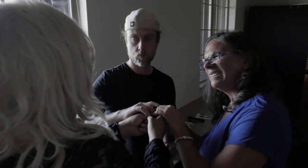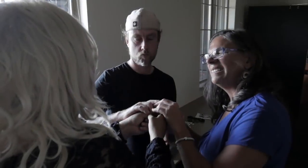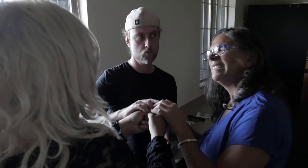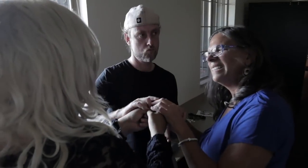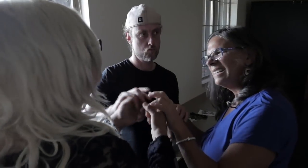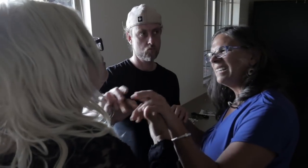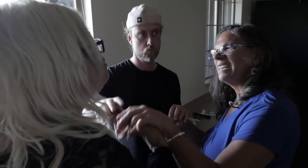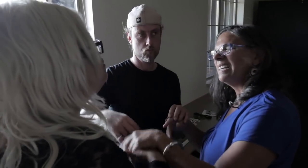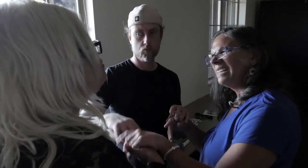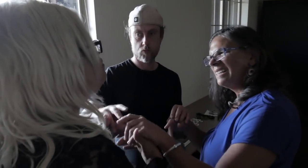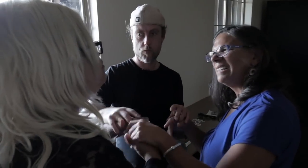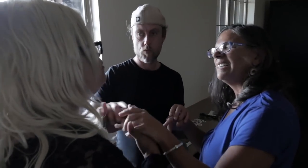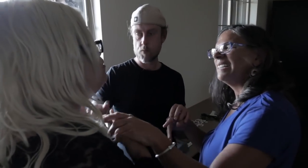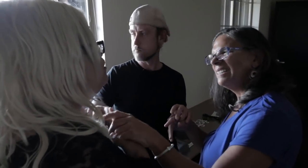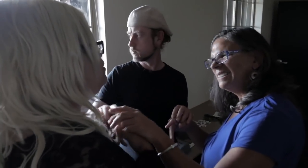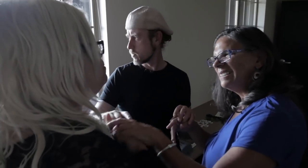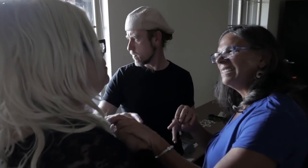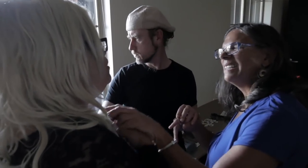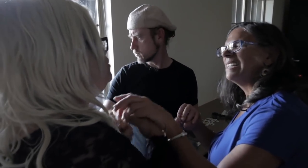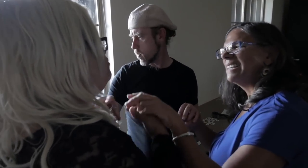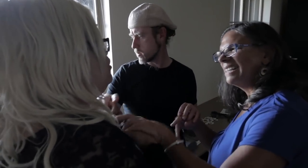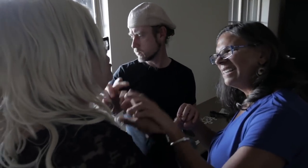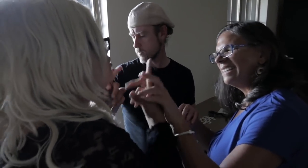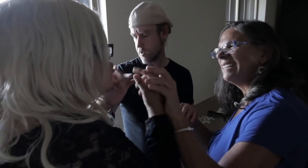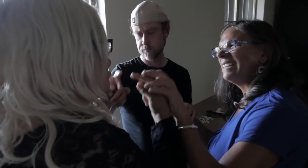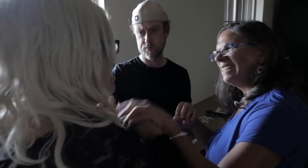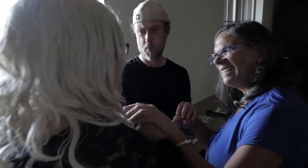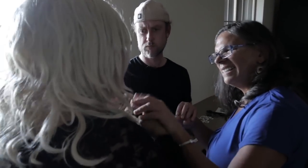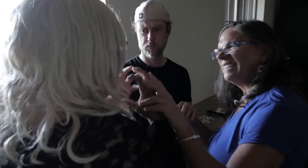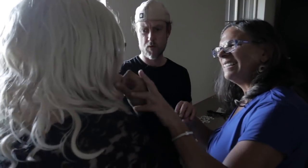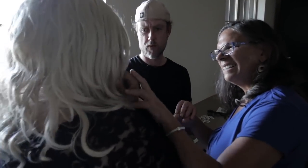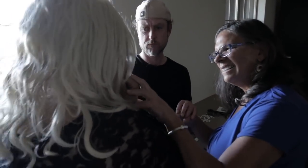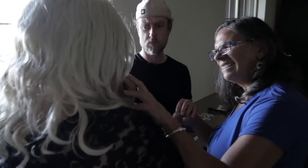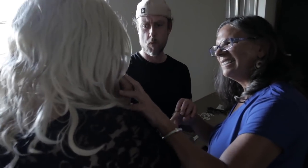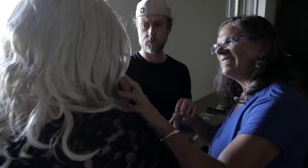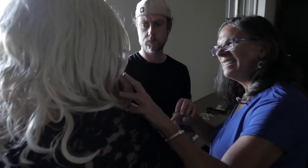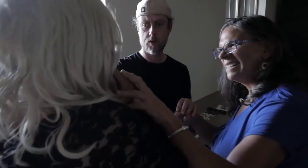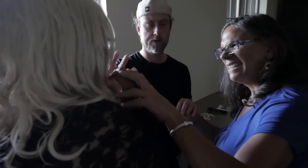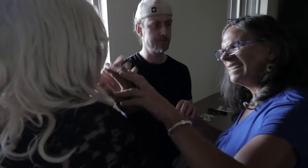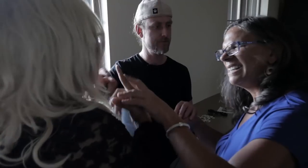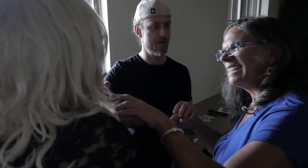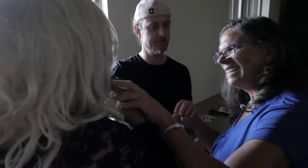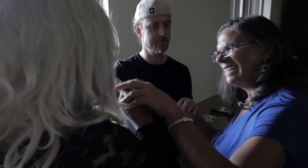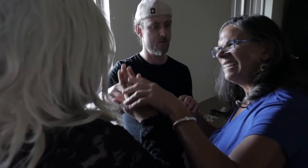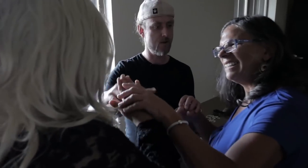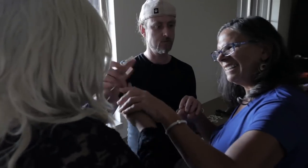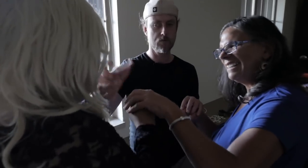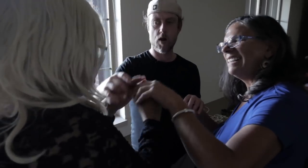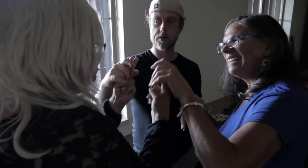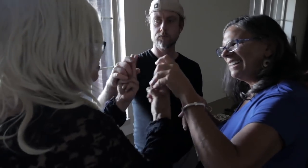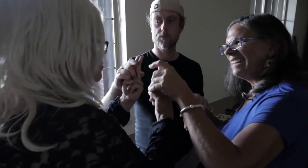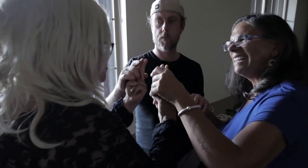PT offers DeafBlind people a unique way to experience dramatic storytelling through direct interaction with actors.